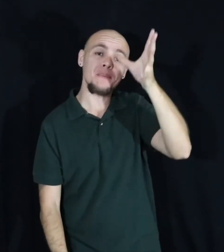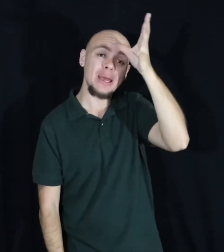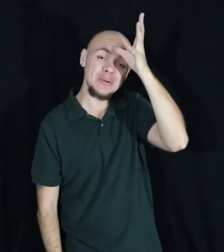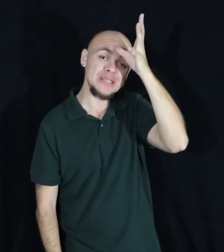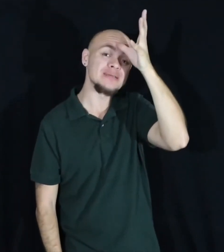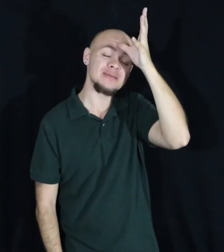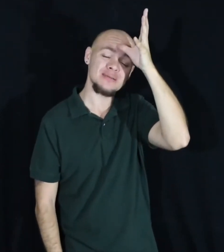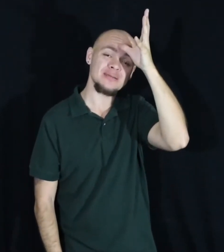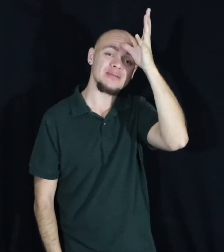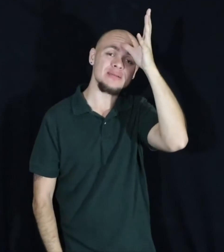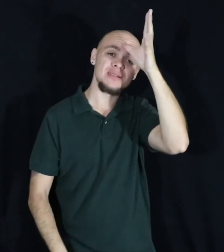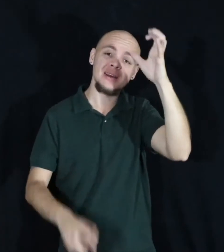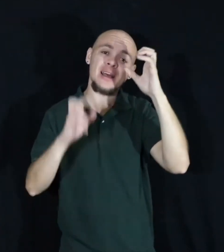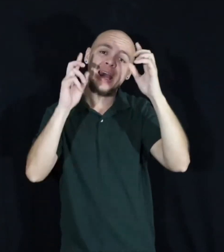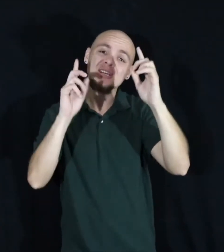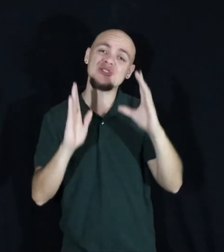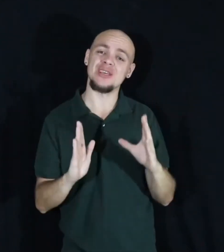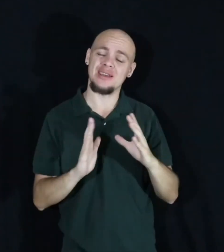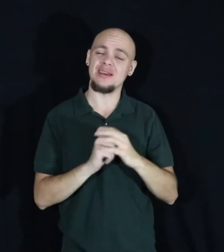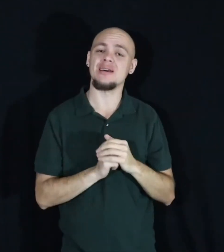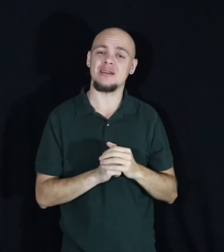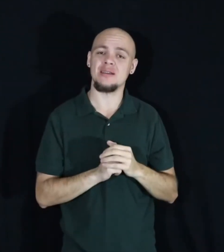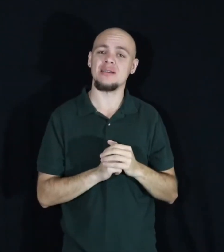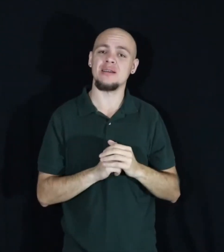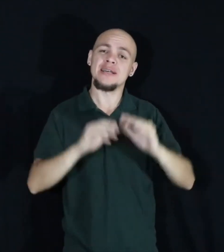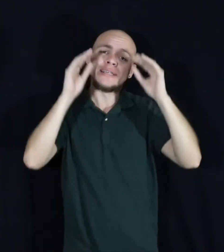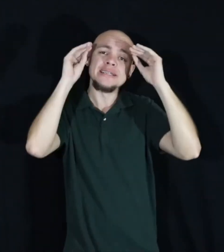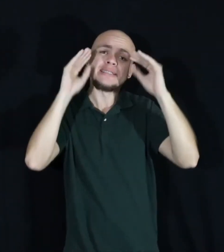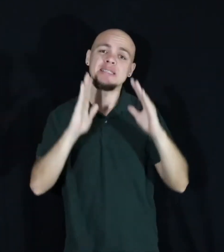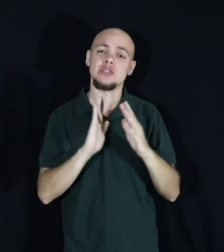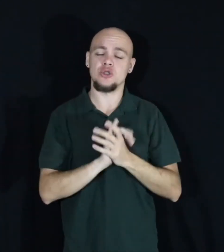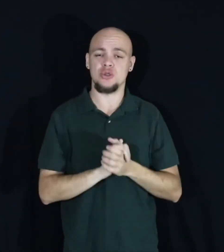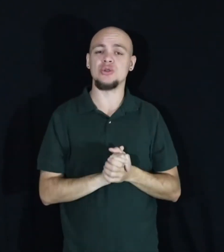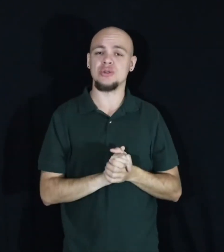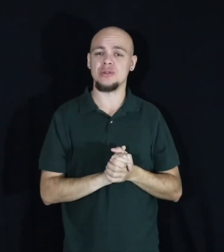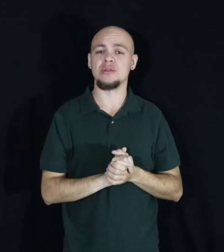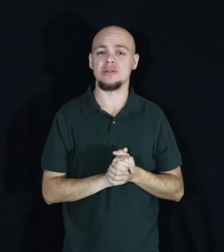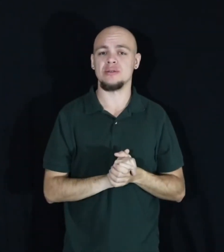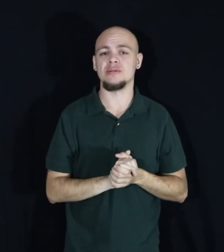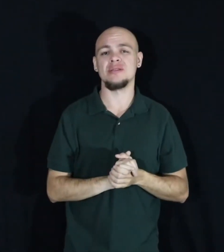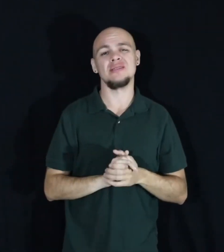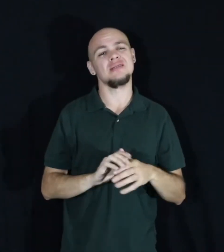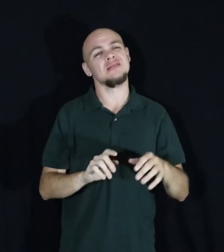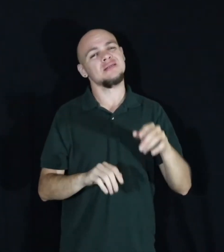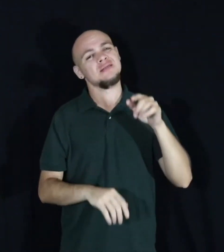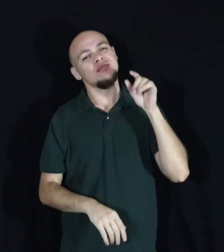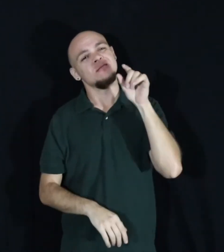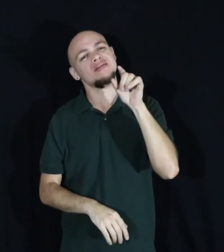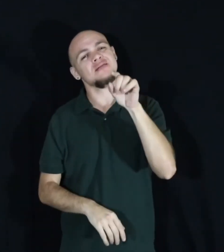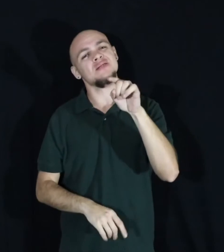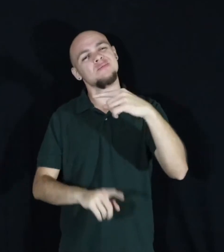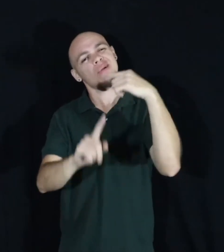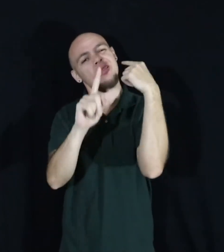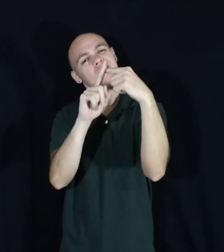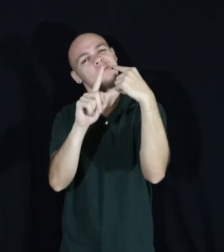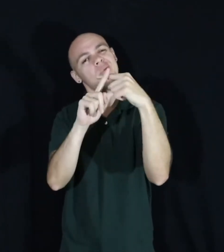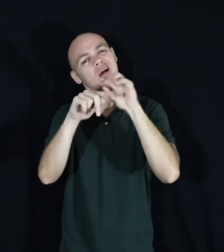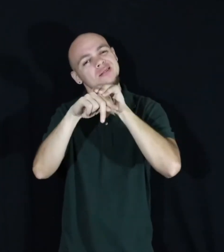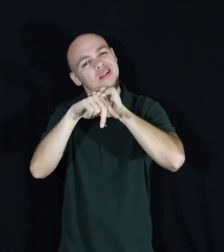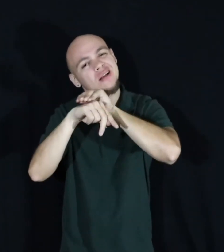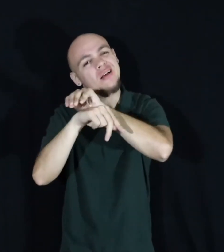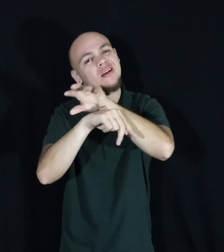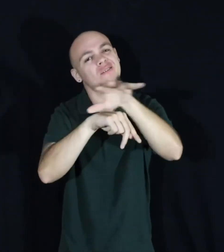Parents, educators, teachers, be the positive influence